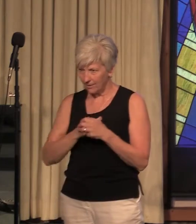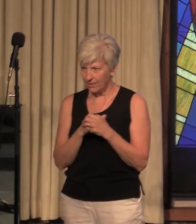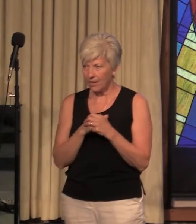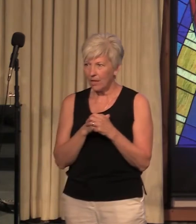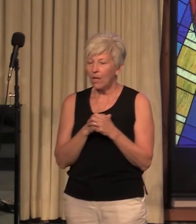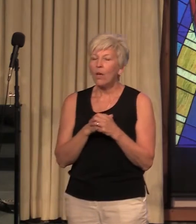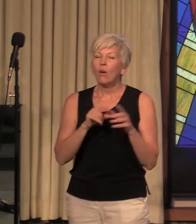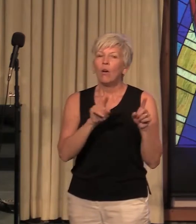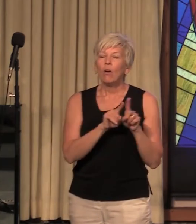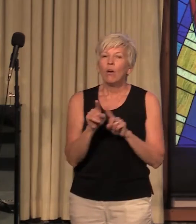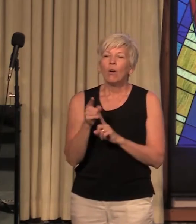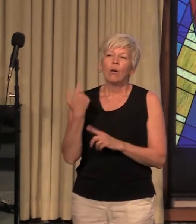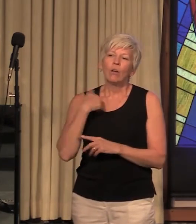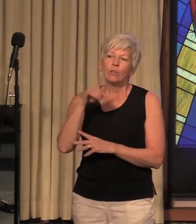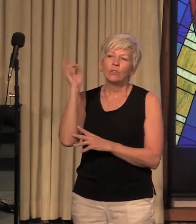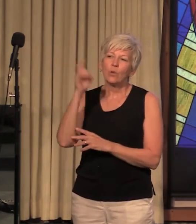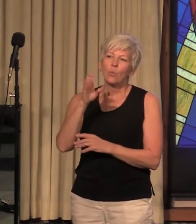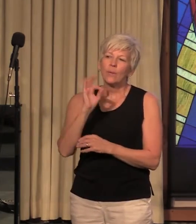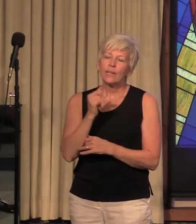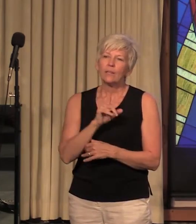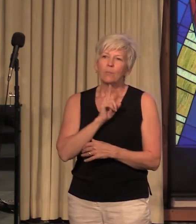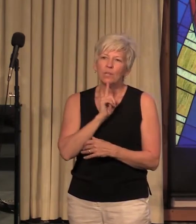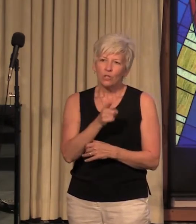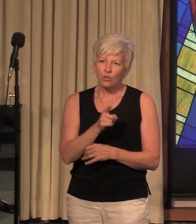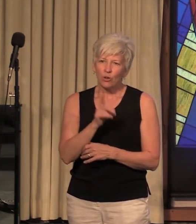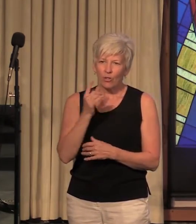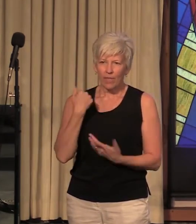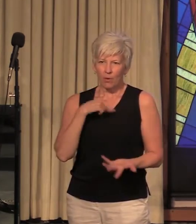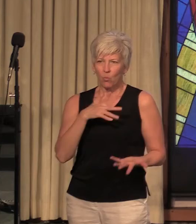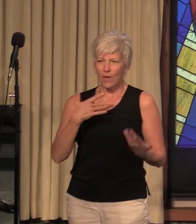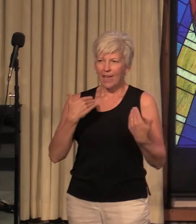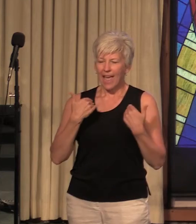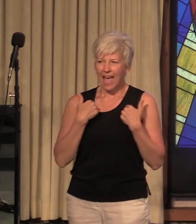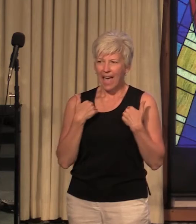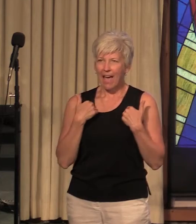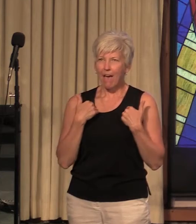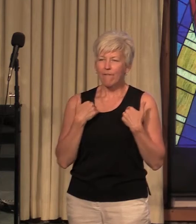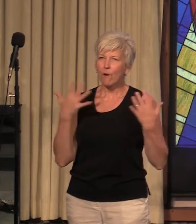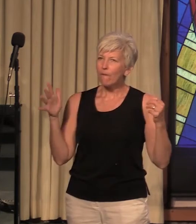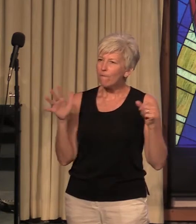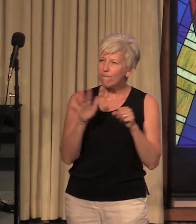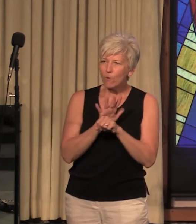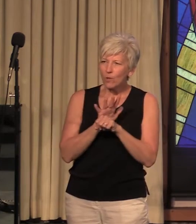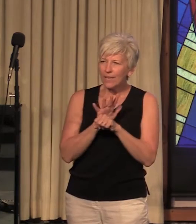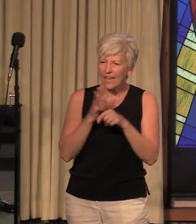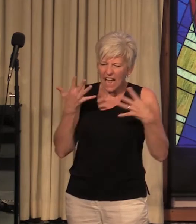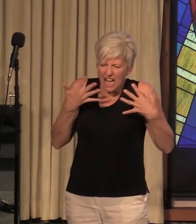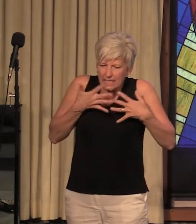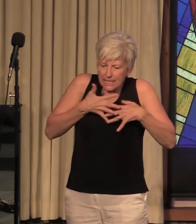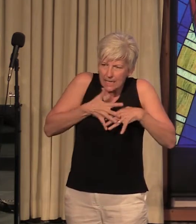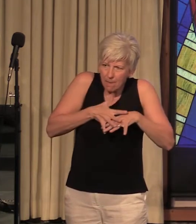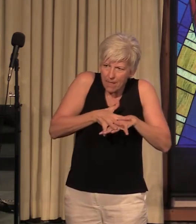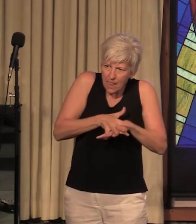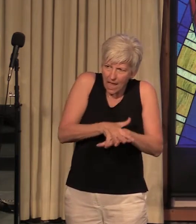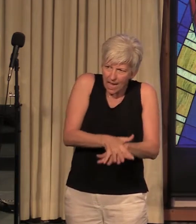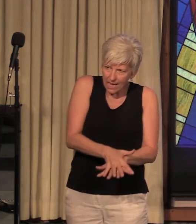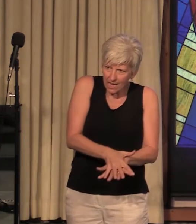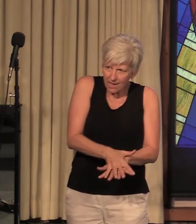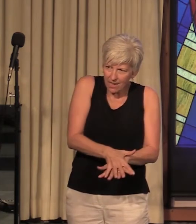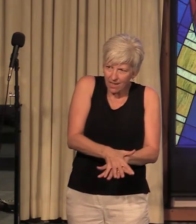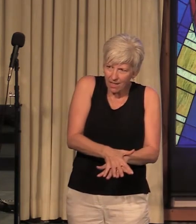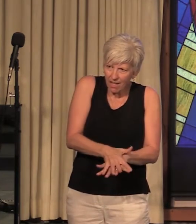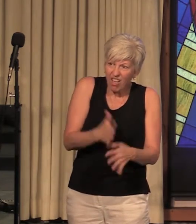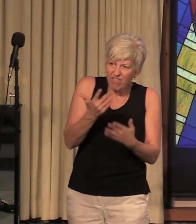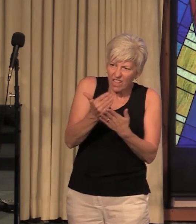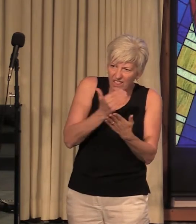we also need to make sure that we have fully assimilated the lesson from whatever came before